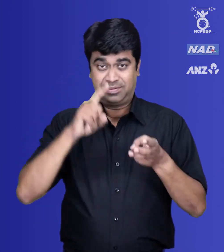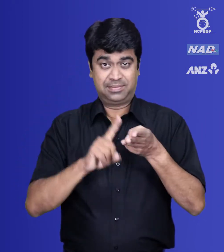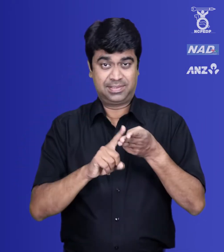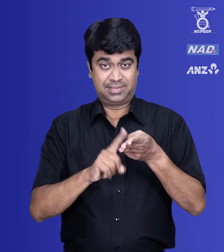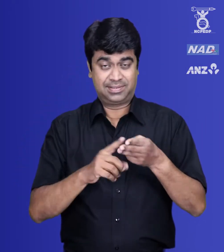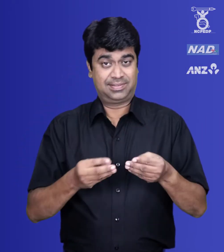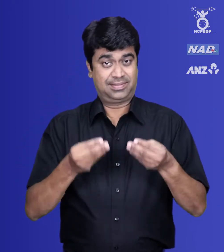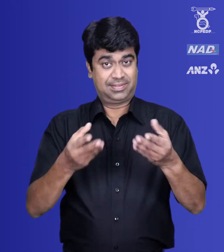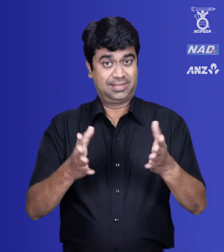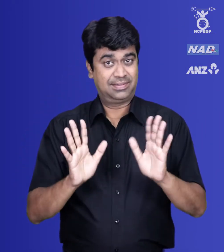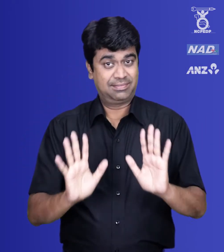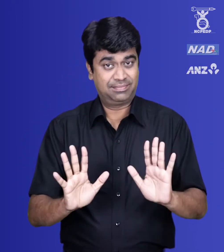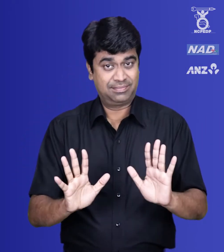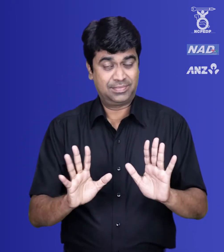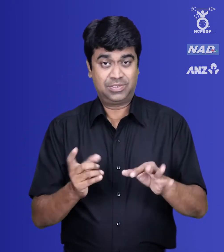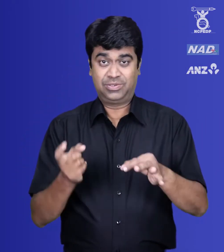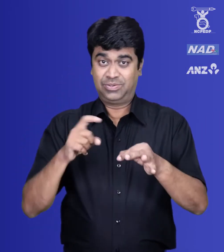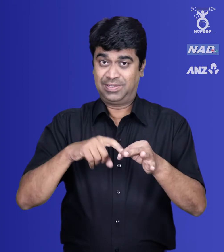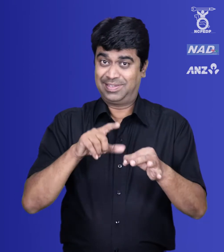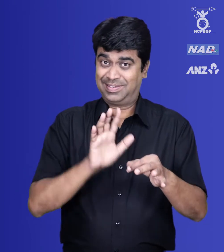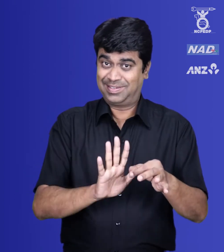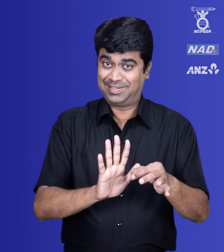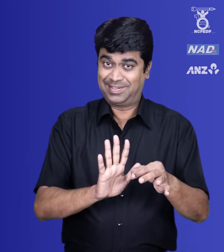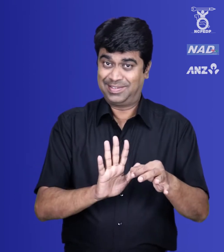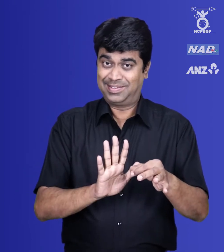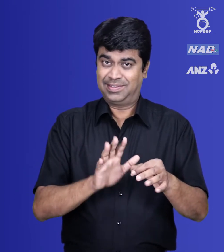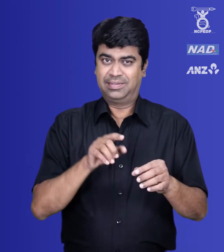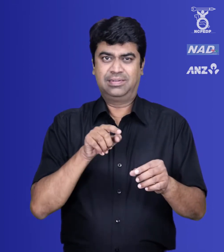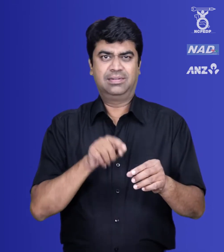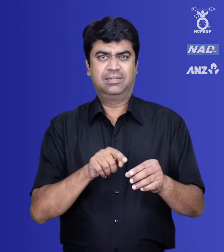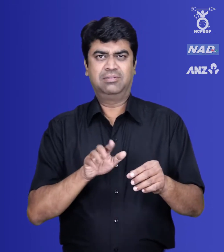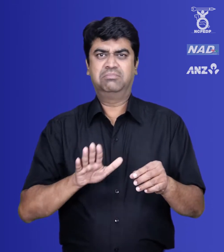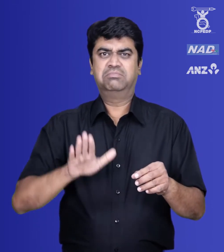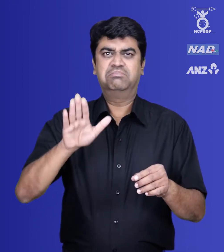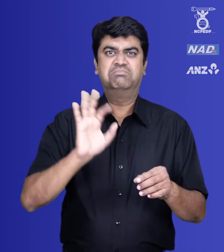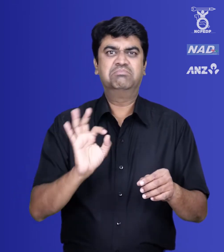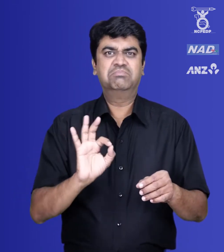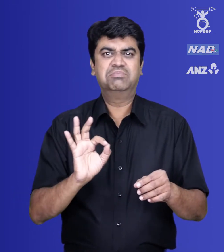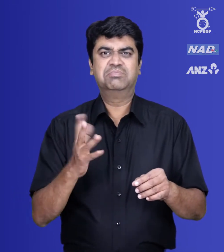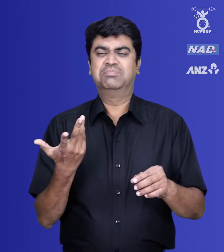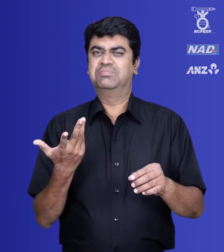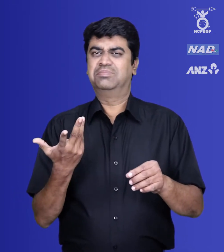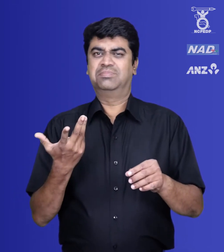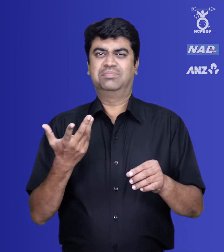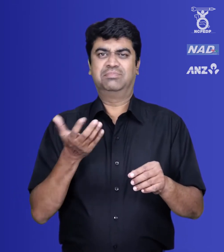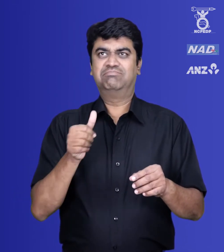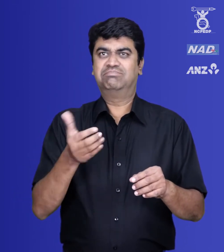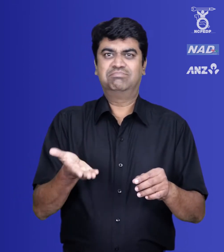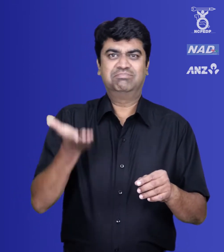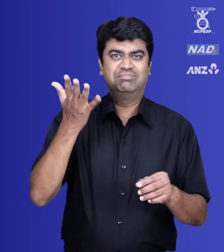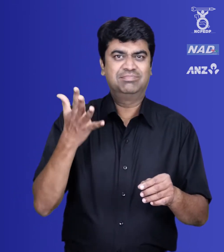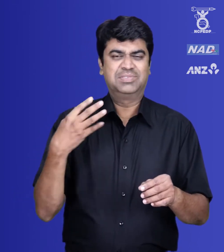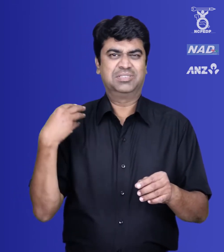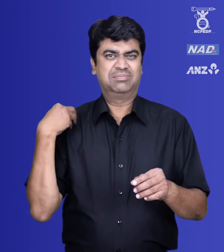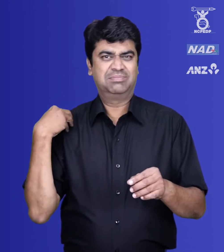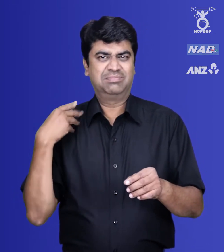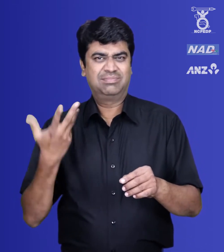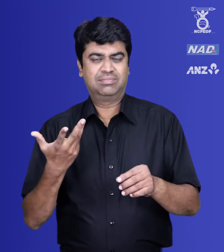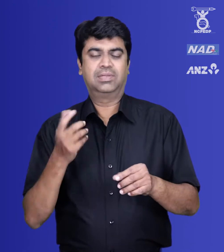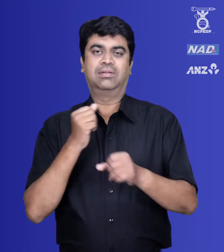establishment shall provide reasonable accommodation and appropriate barrier-free and conducive